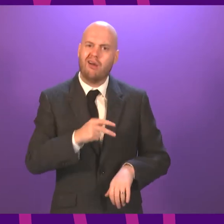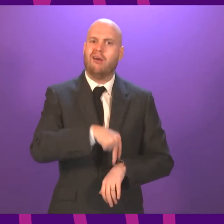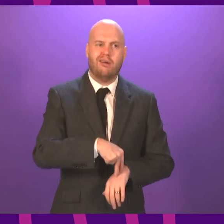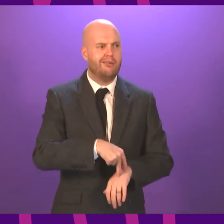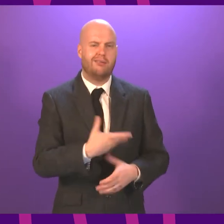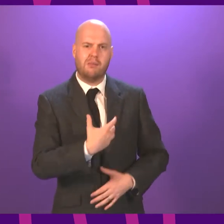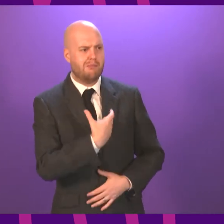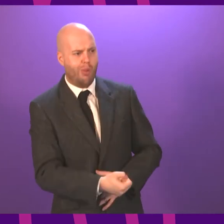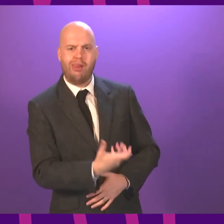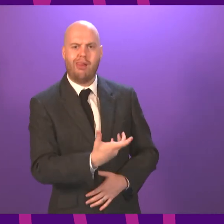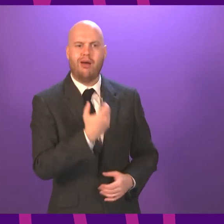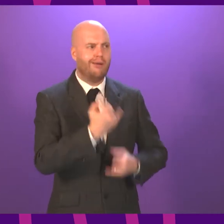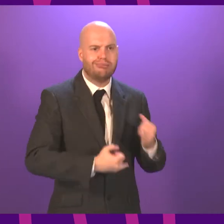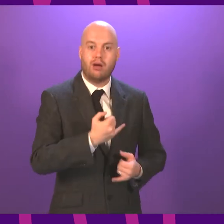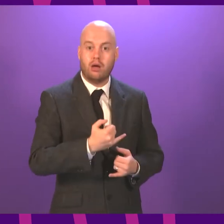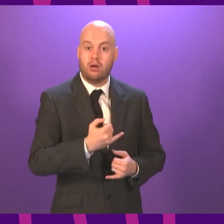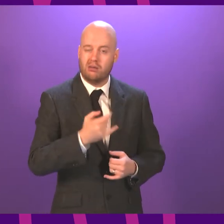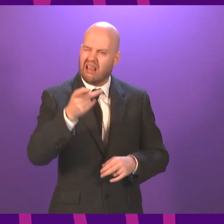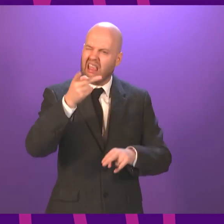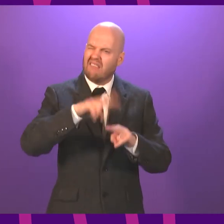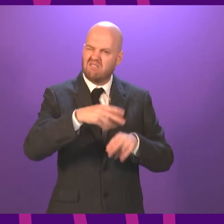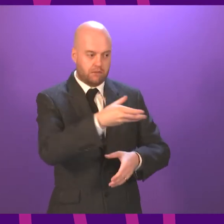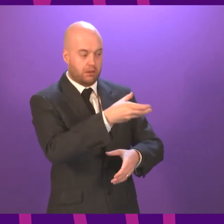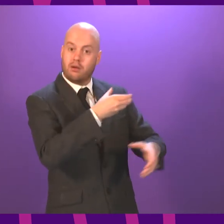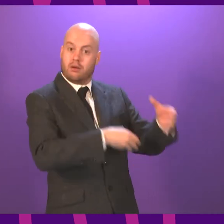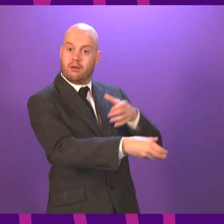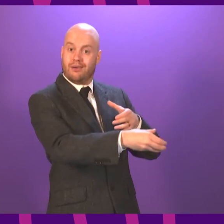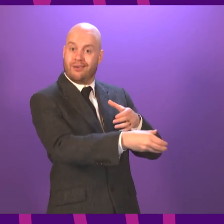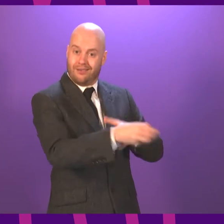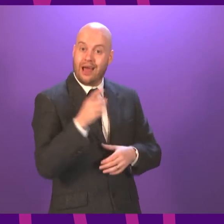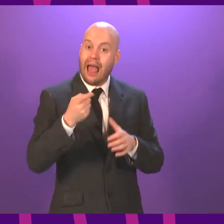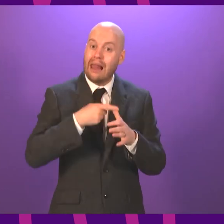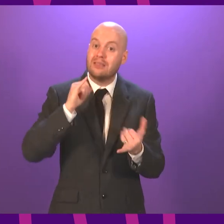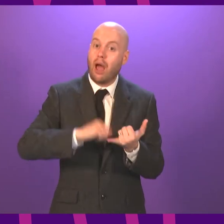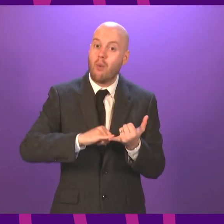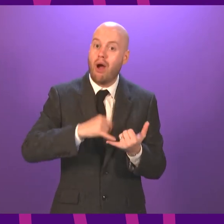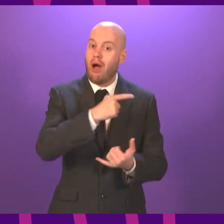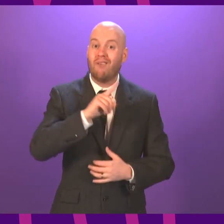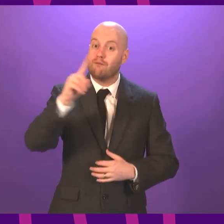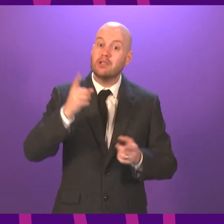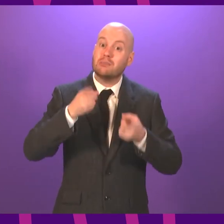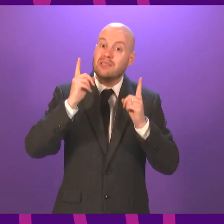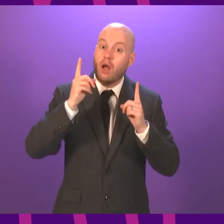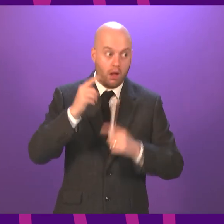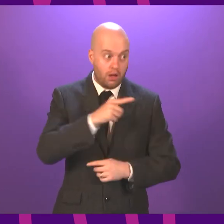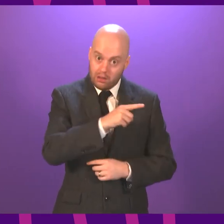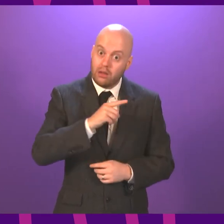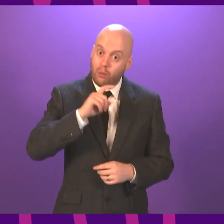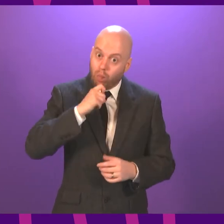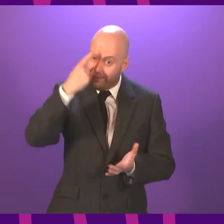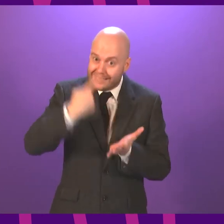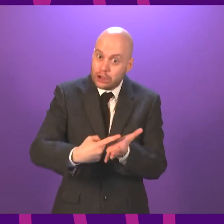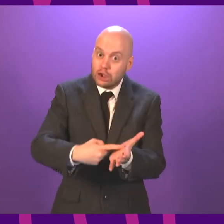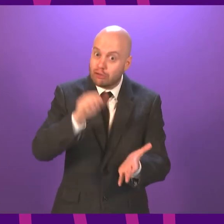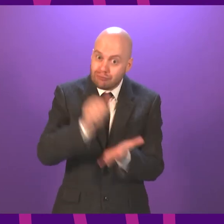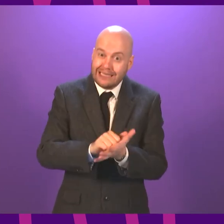standing here back then, he would have got everything right. And who knows, maybe he would have done. But I suspect, just like everybody else, he would have